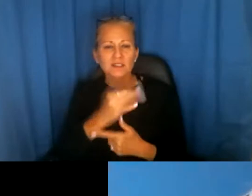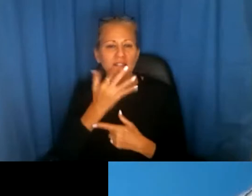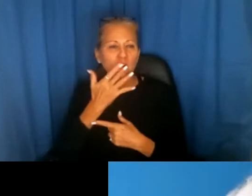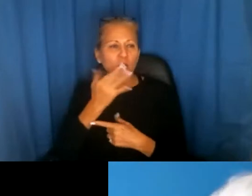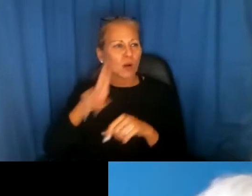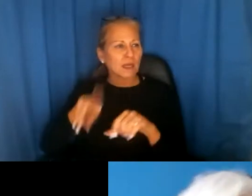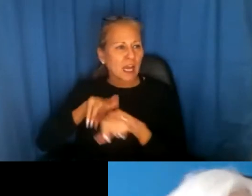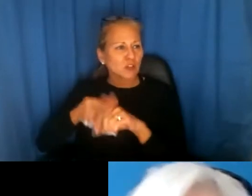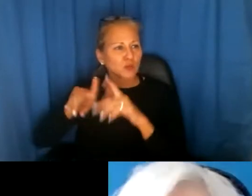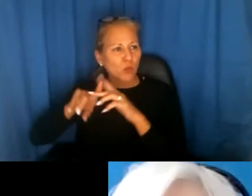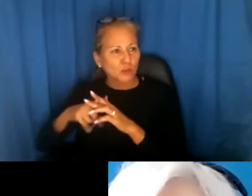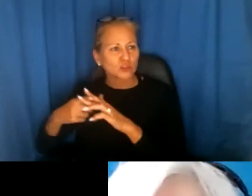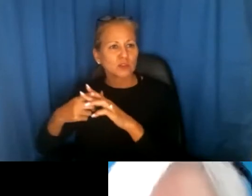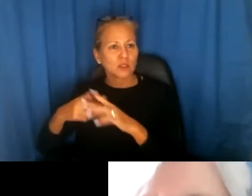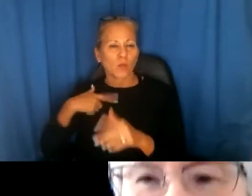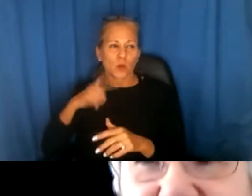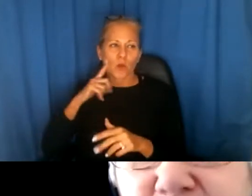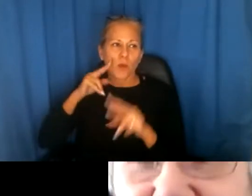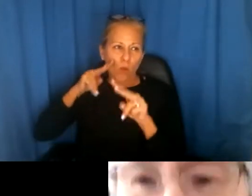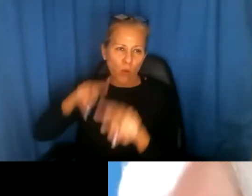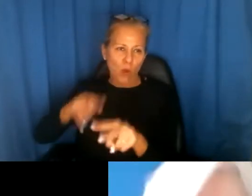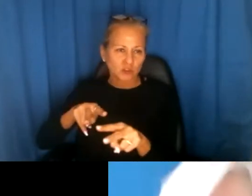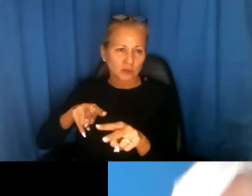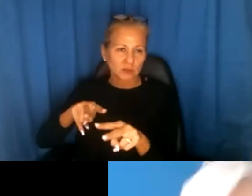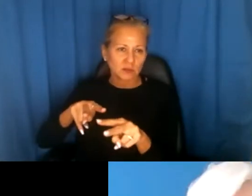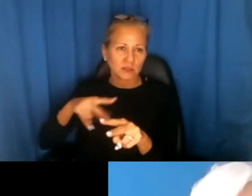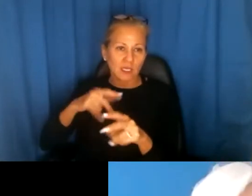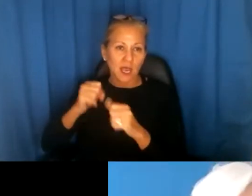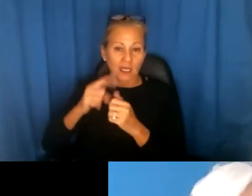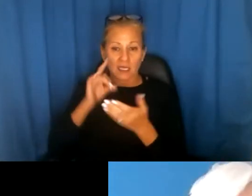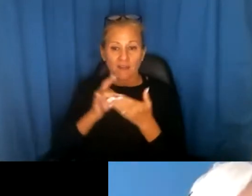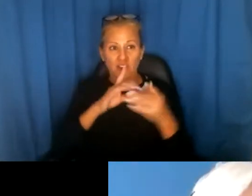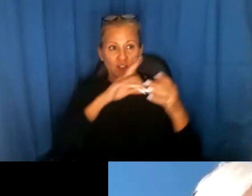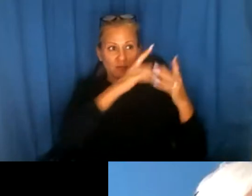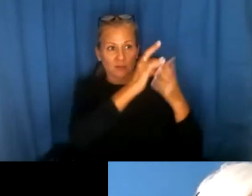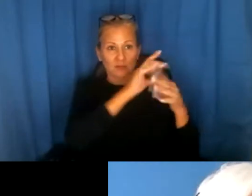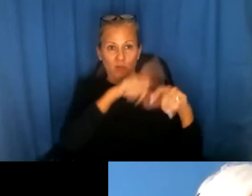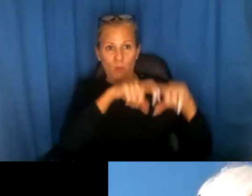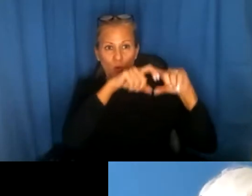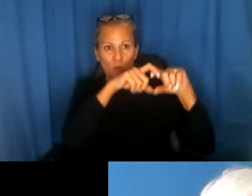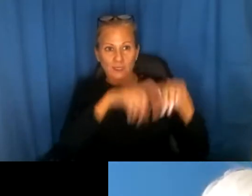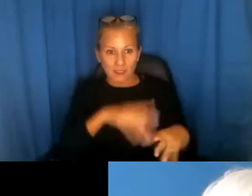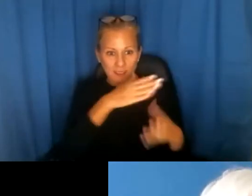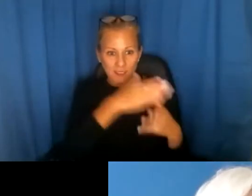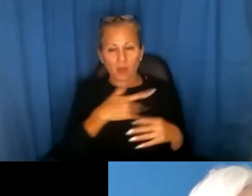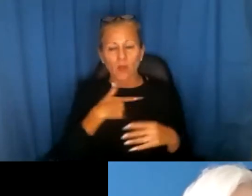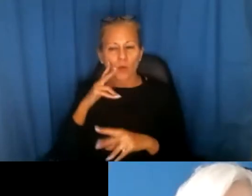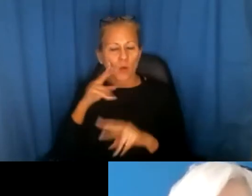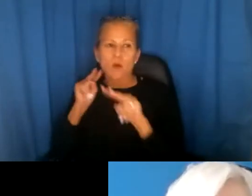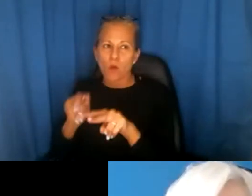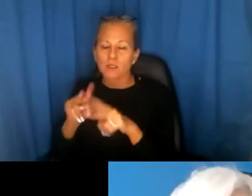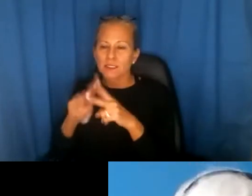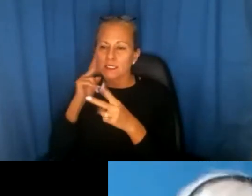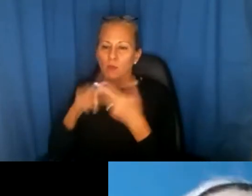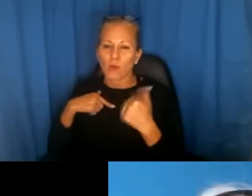origins. And we'll be watching that as we come out of the eviction moratorium to see what actions we can take to remedy the